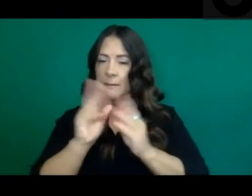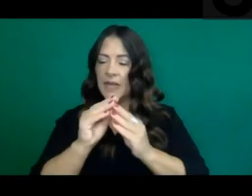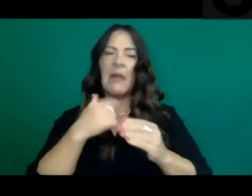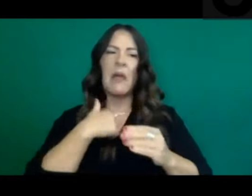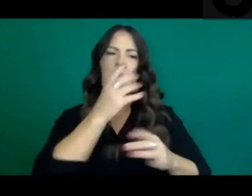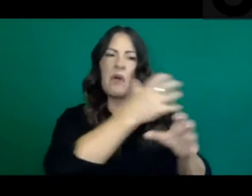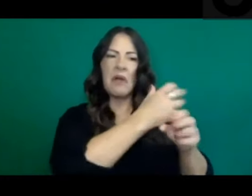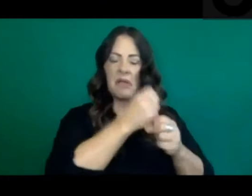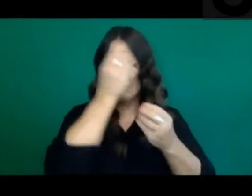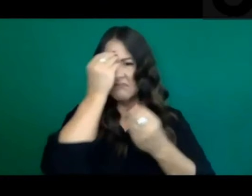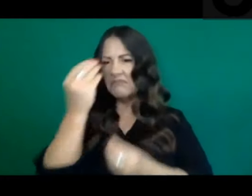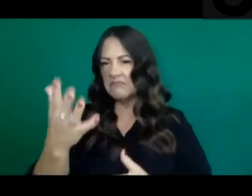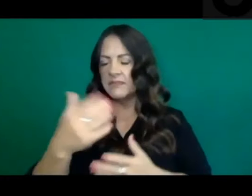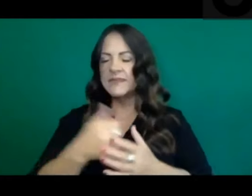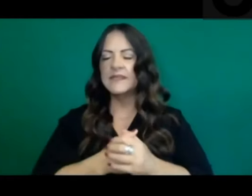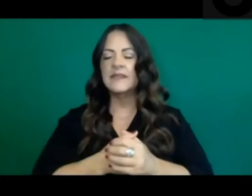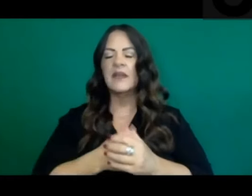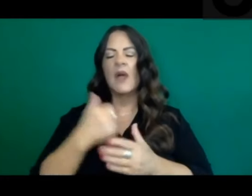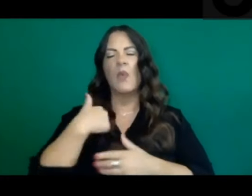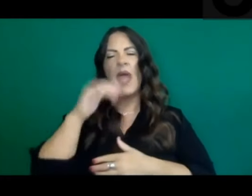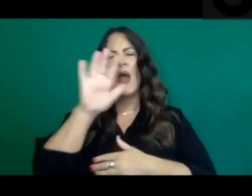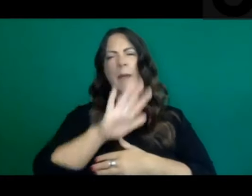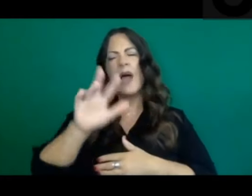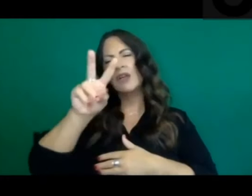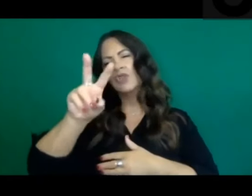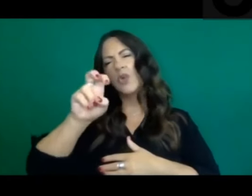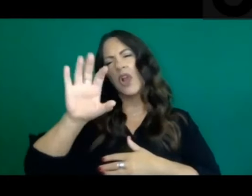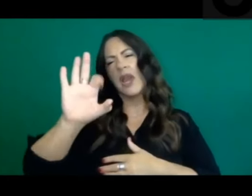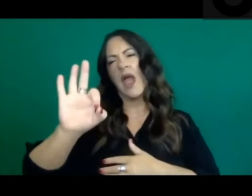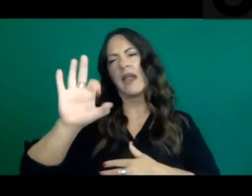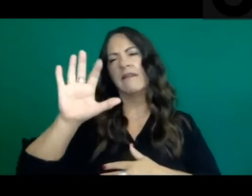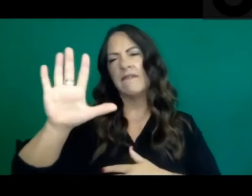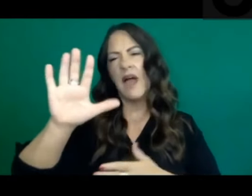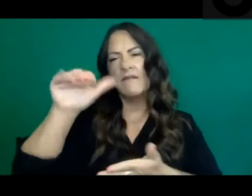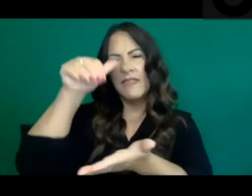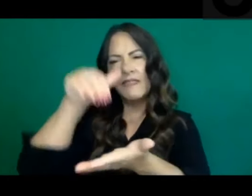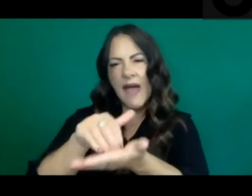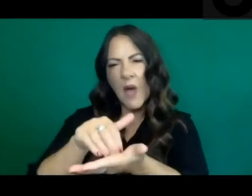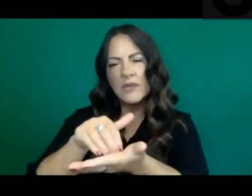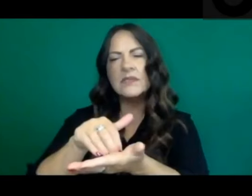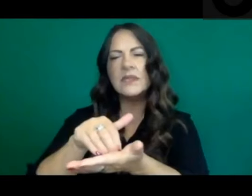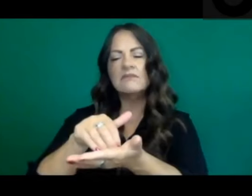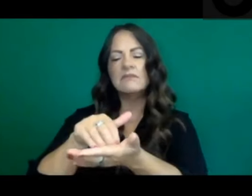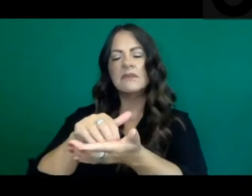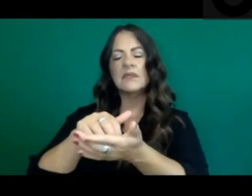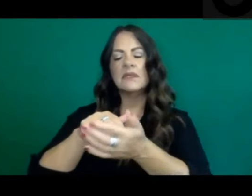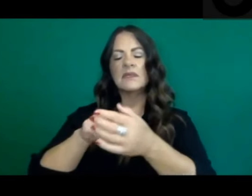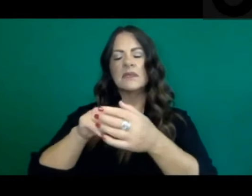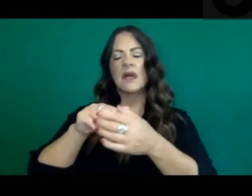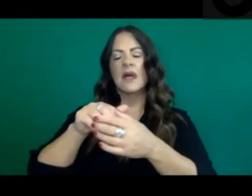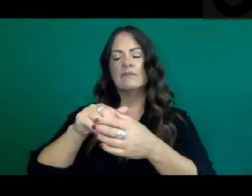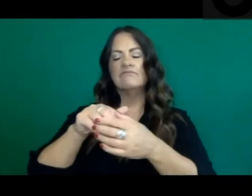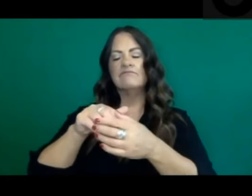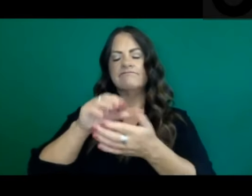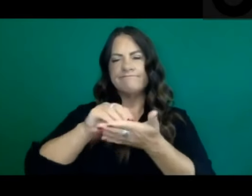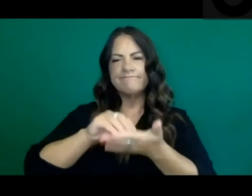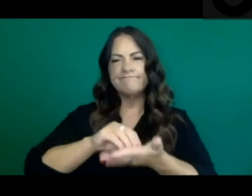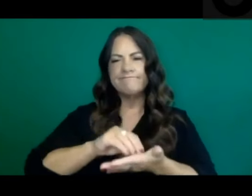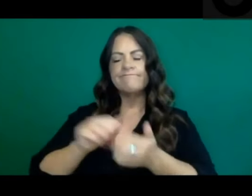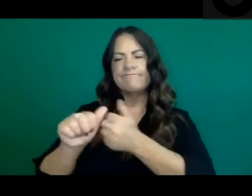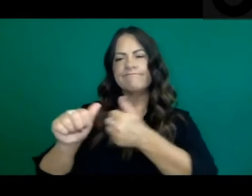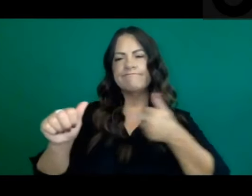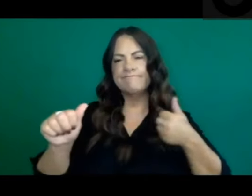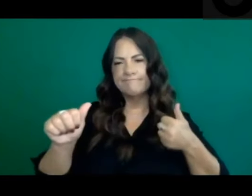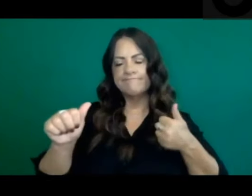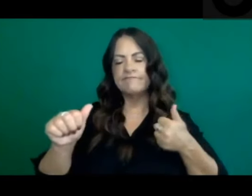We had roughly 295,000 backlogged messages. Not